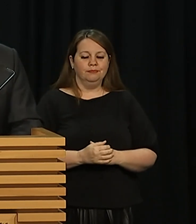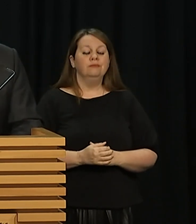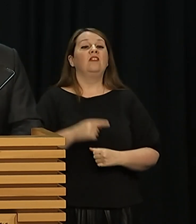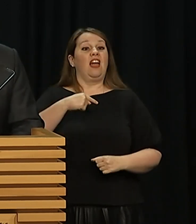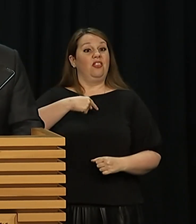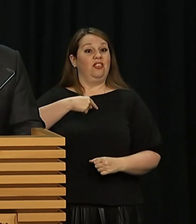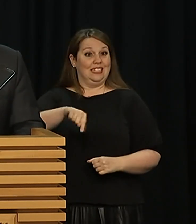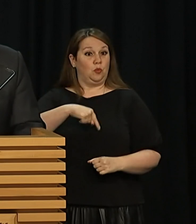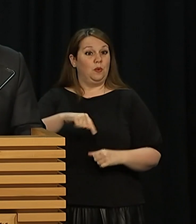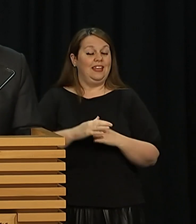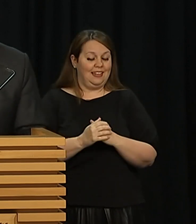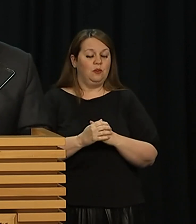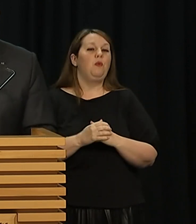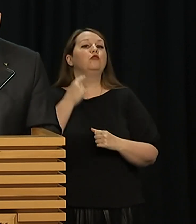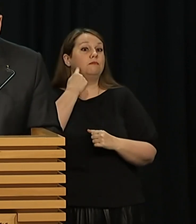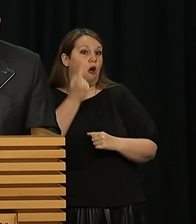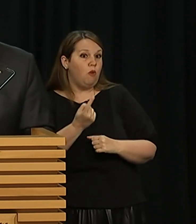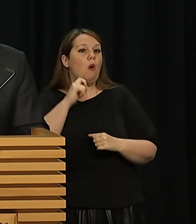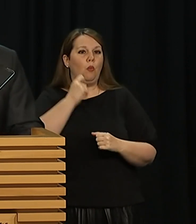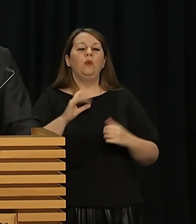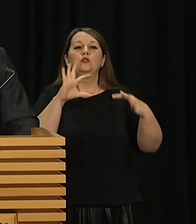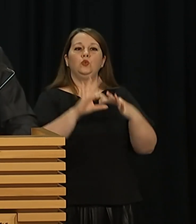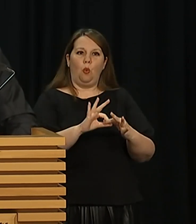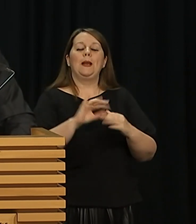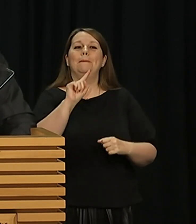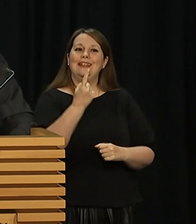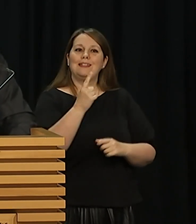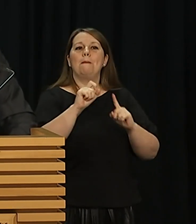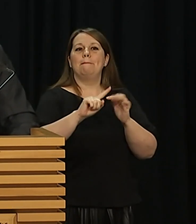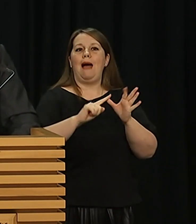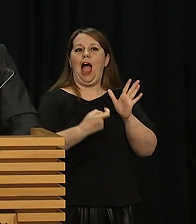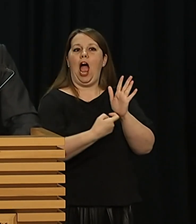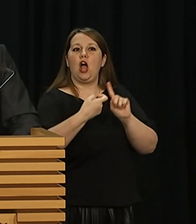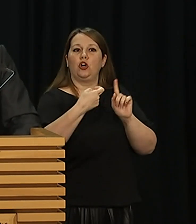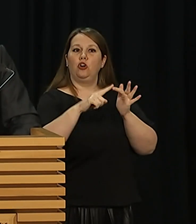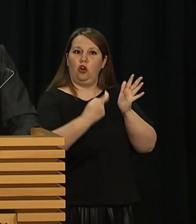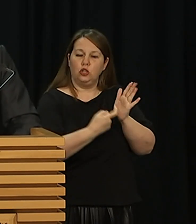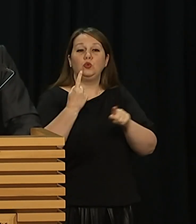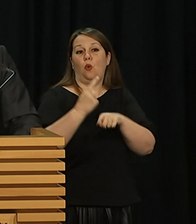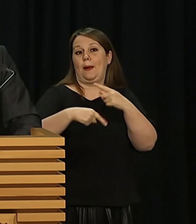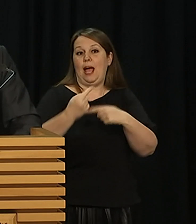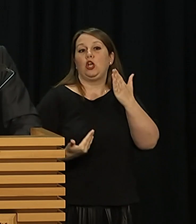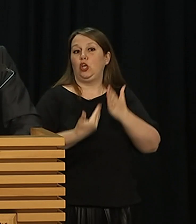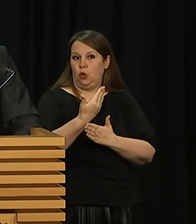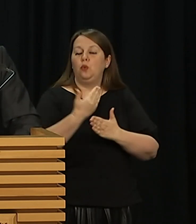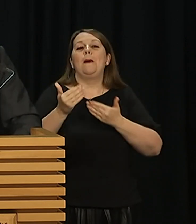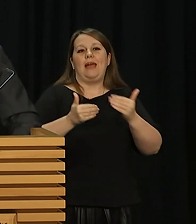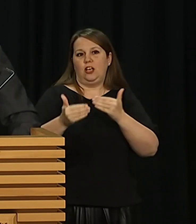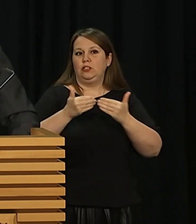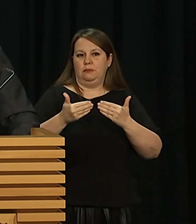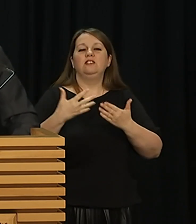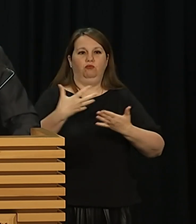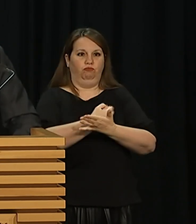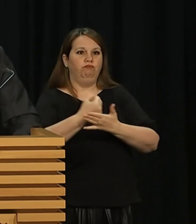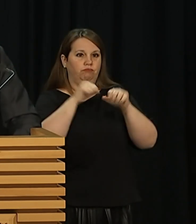tomorrow I will join Minister Parker to announce our new resource management regime, a faster, cheaper, better